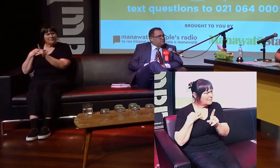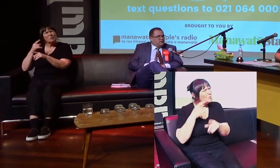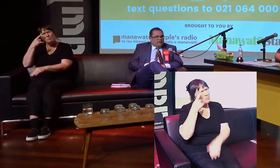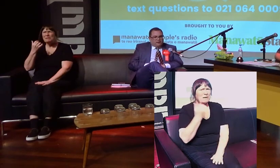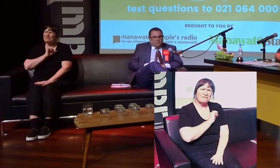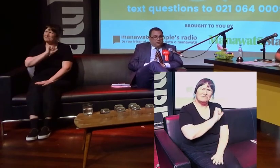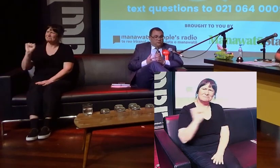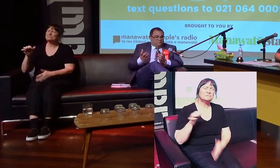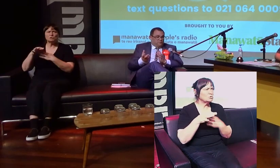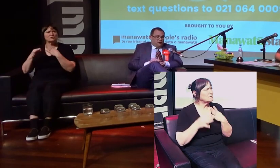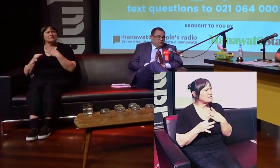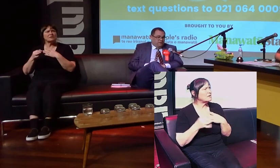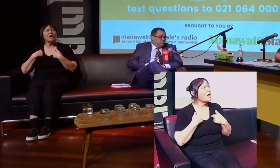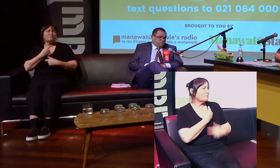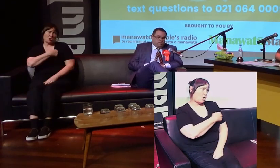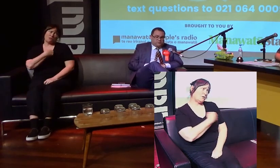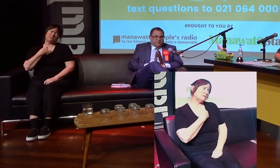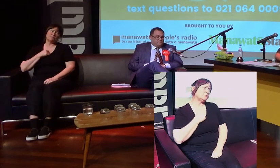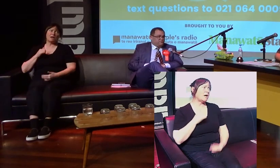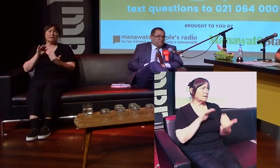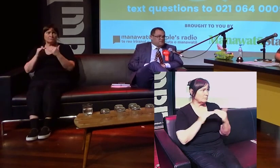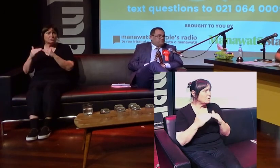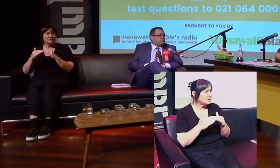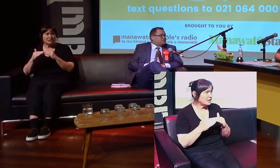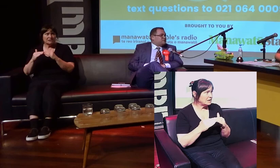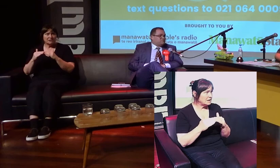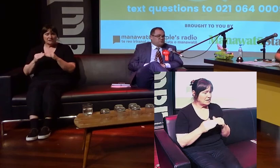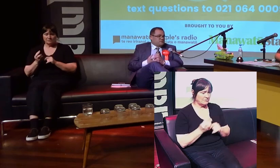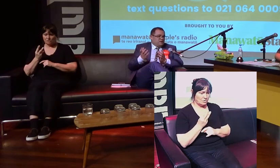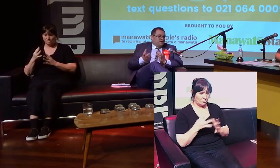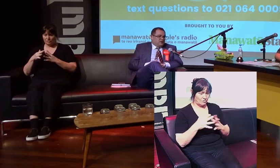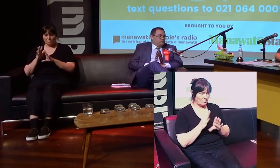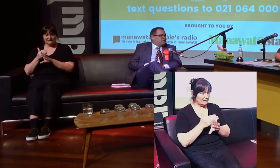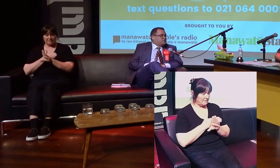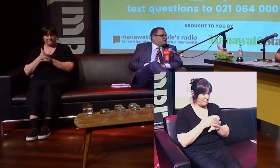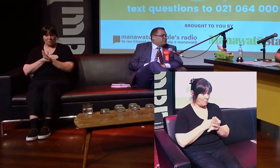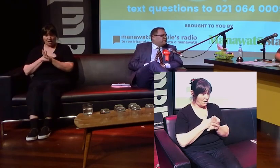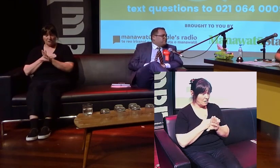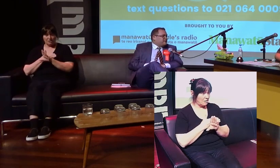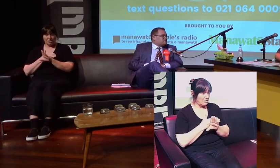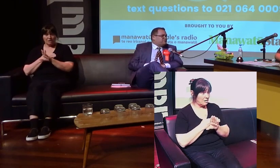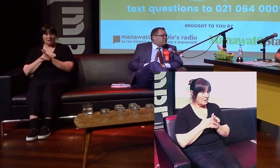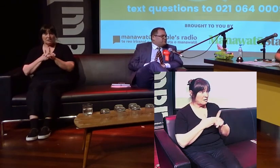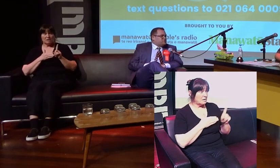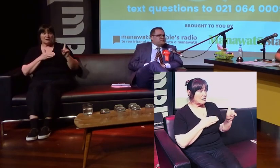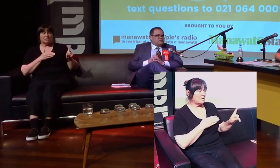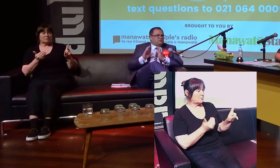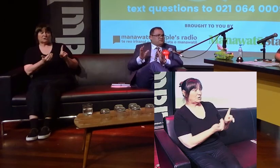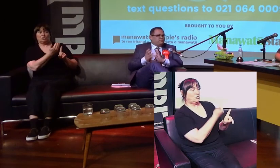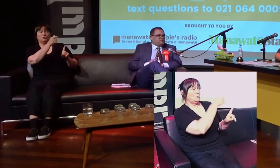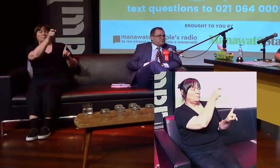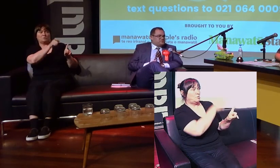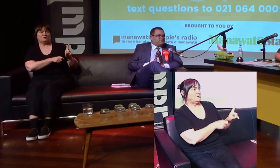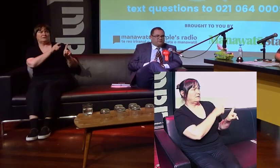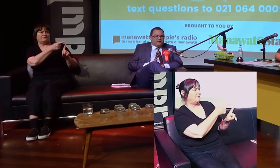October. You know, look, I've only, what, a matter of three weeks before selection was a new commissioner with the Criminal Cases Review Commission, so it's